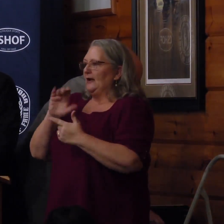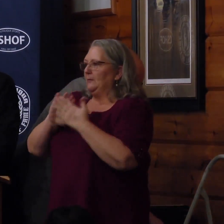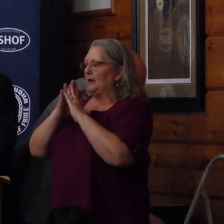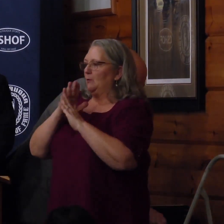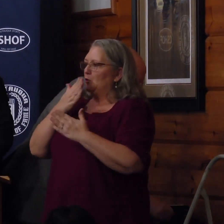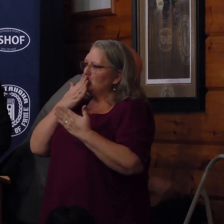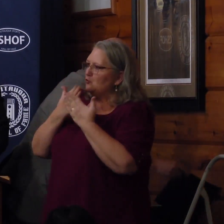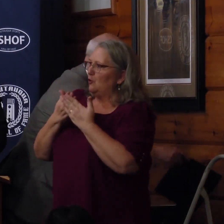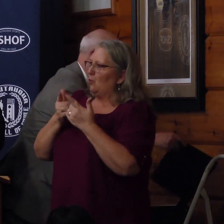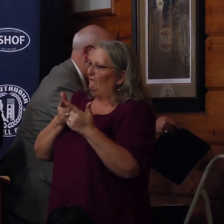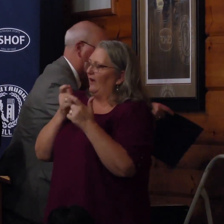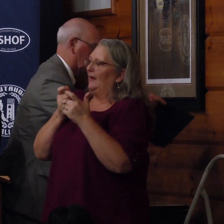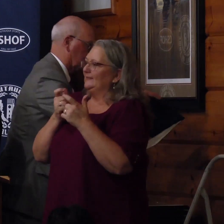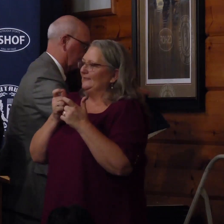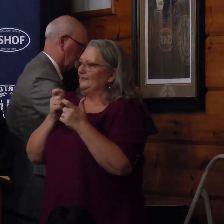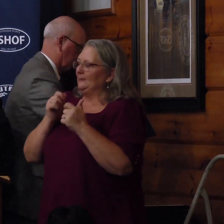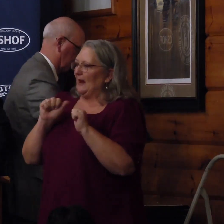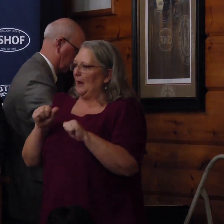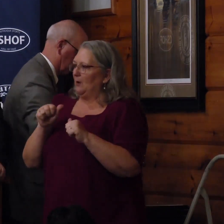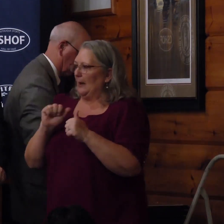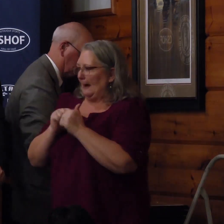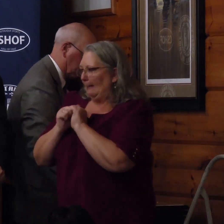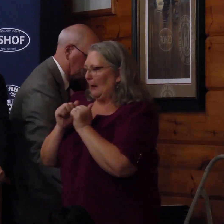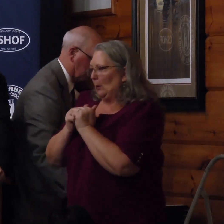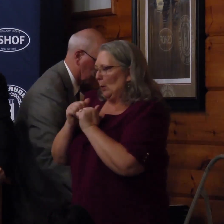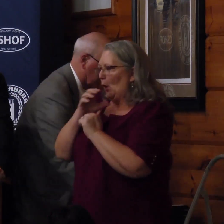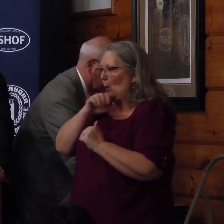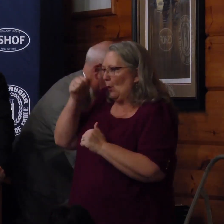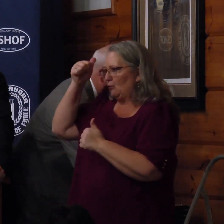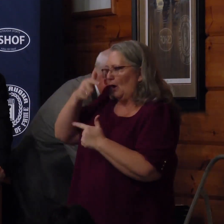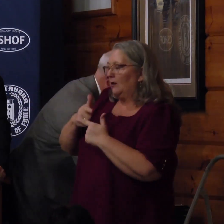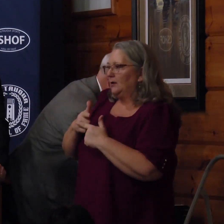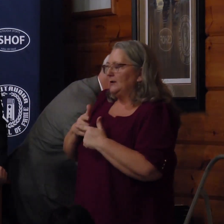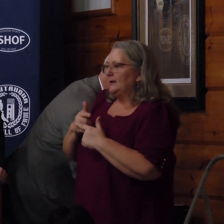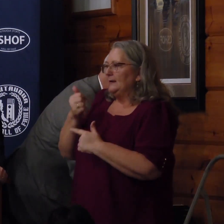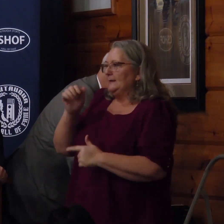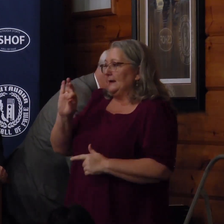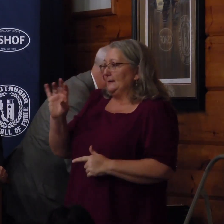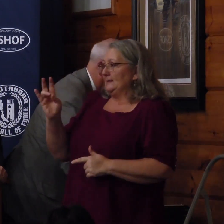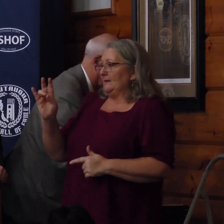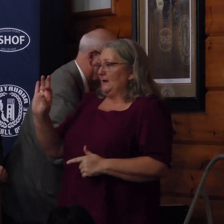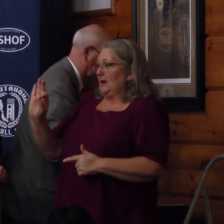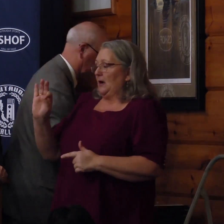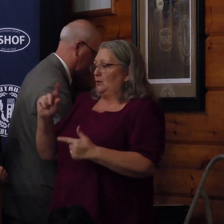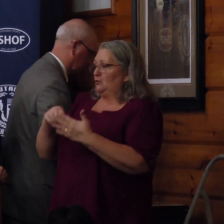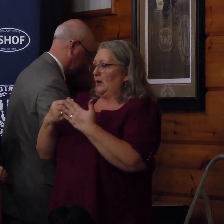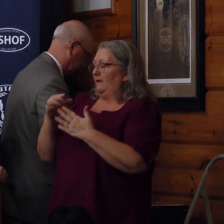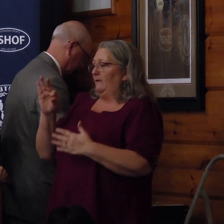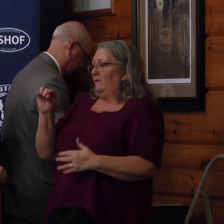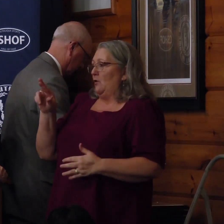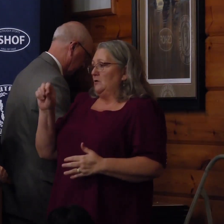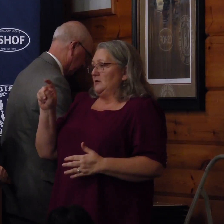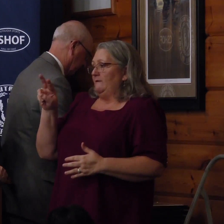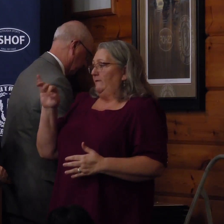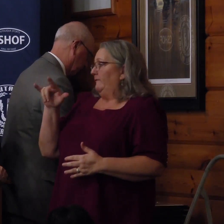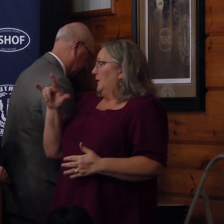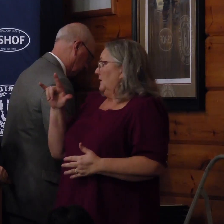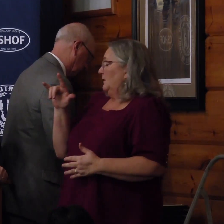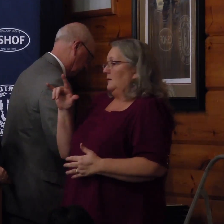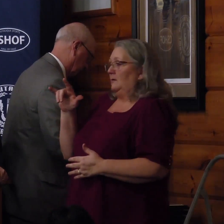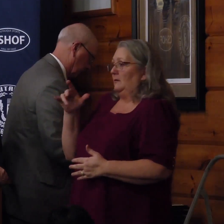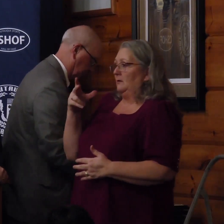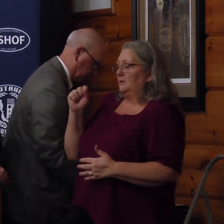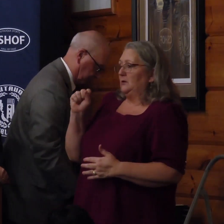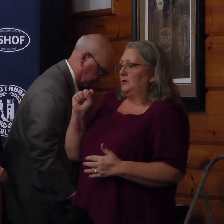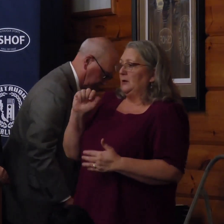really fast to be able to compete with them. A 1979 graduate of Forestville Central School, Cheryl became